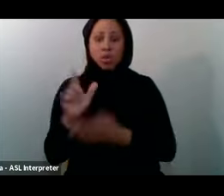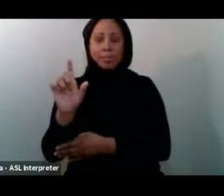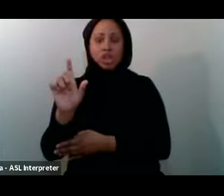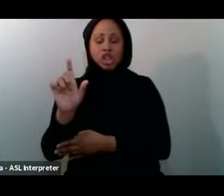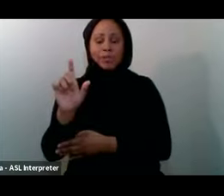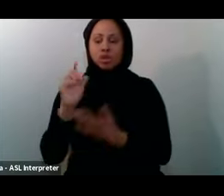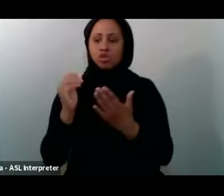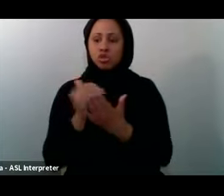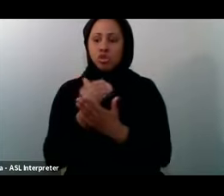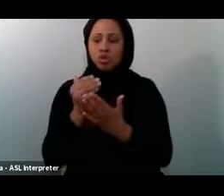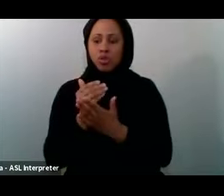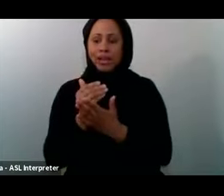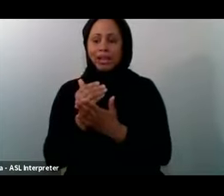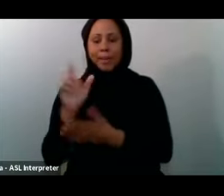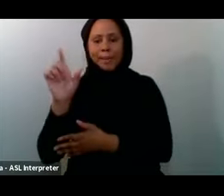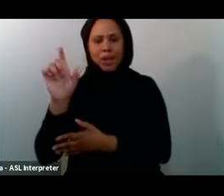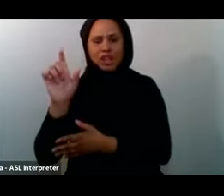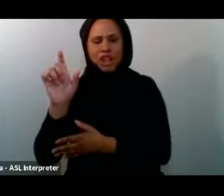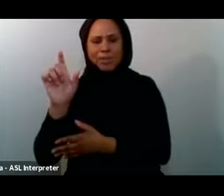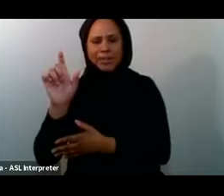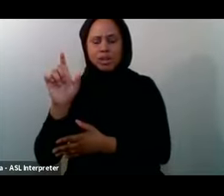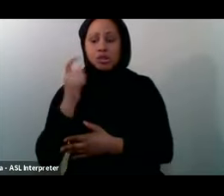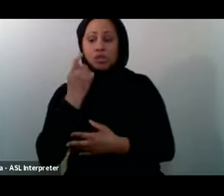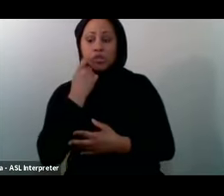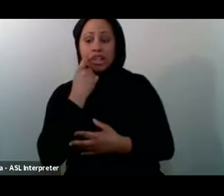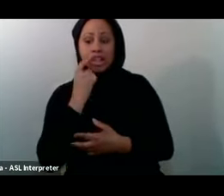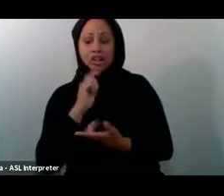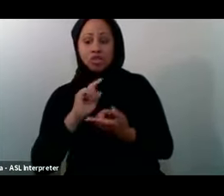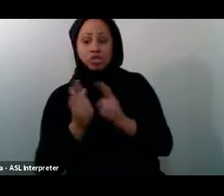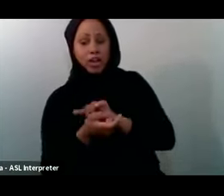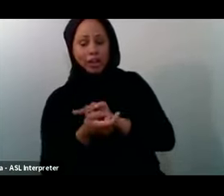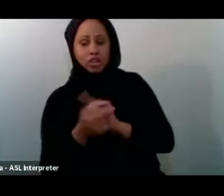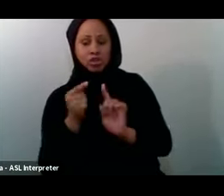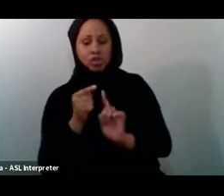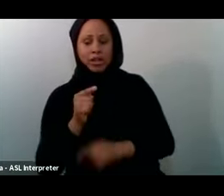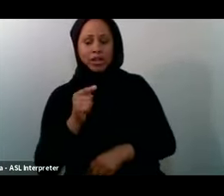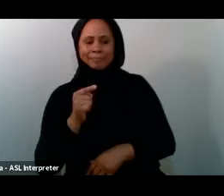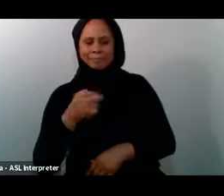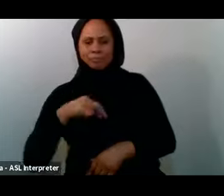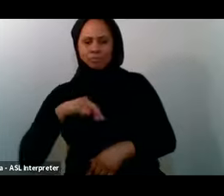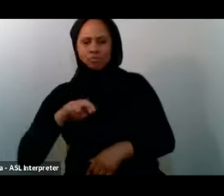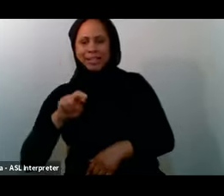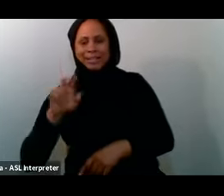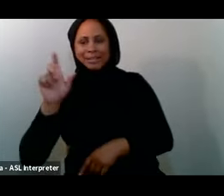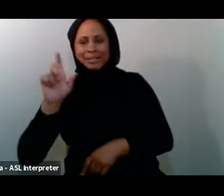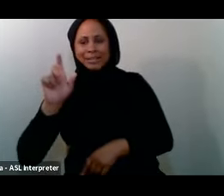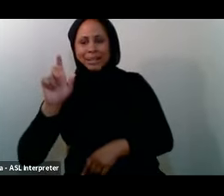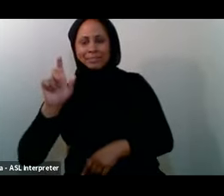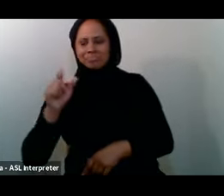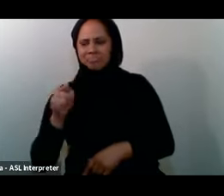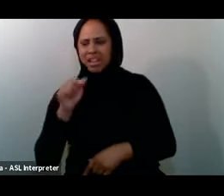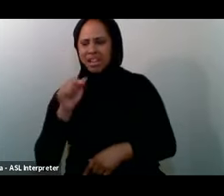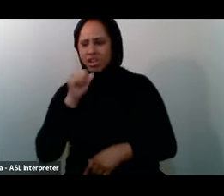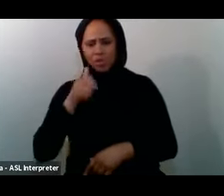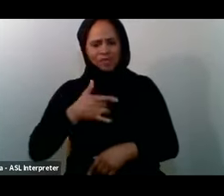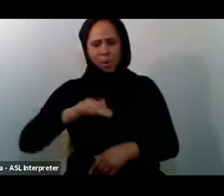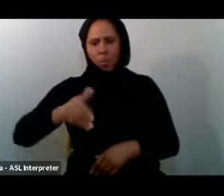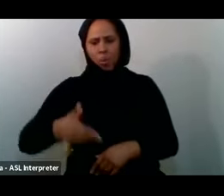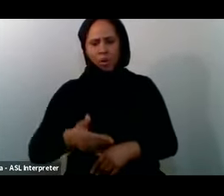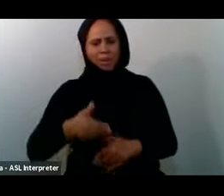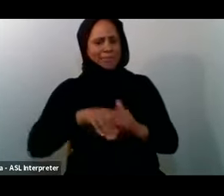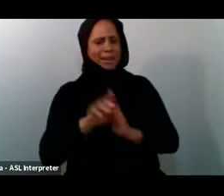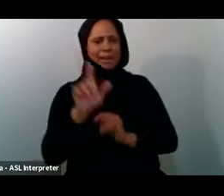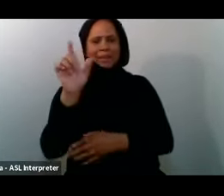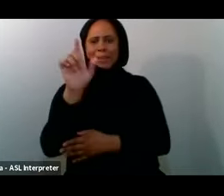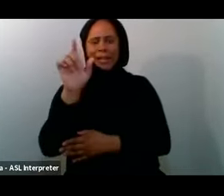A lot of times They don't have A welcoming feeling When they come to the masjid They may not feel A sense